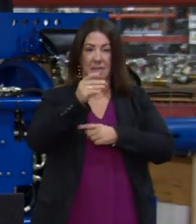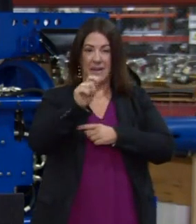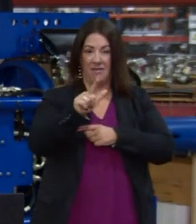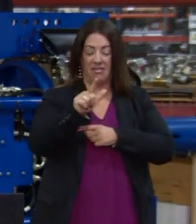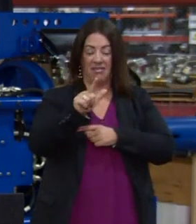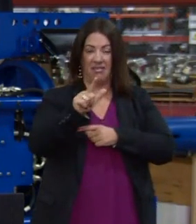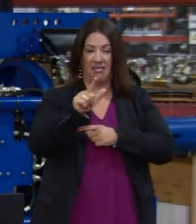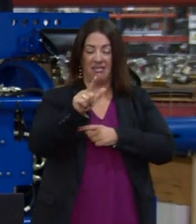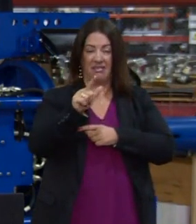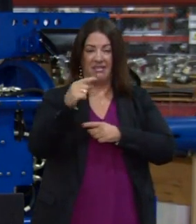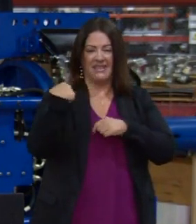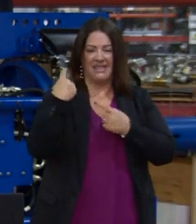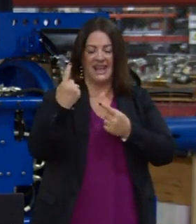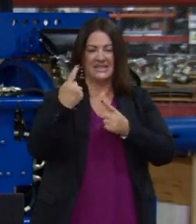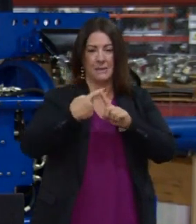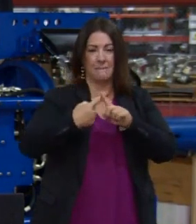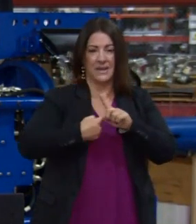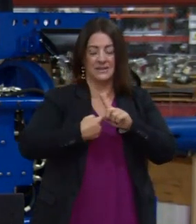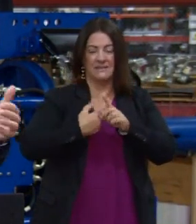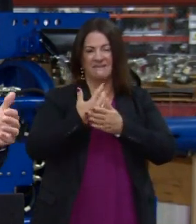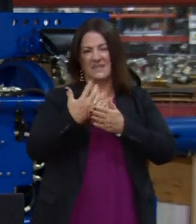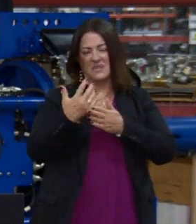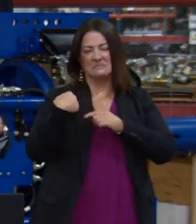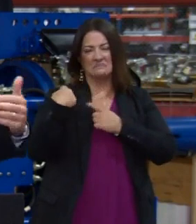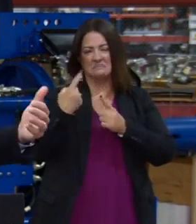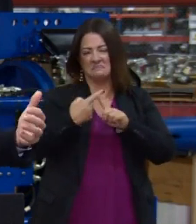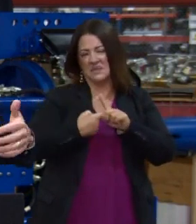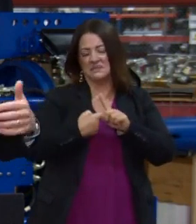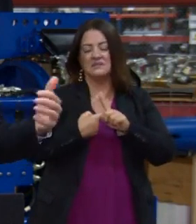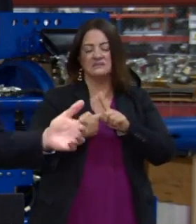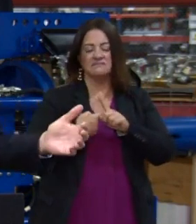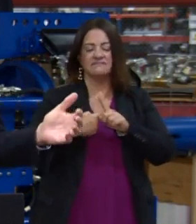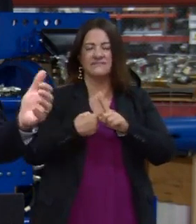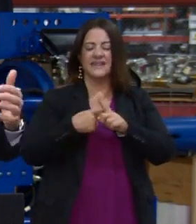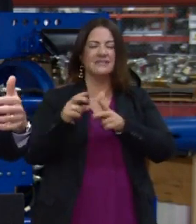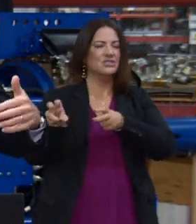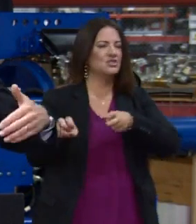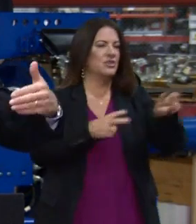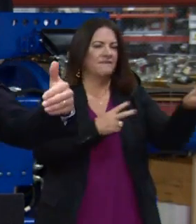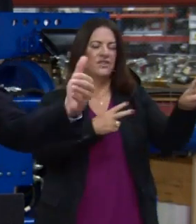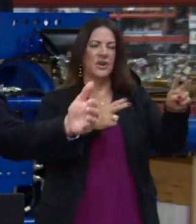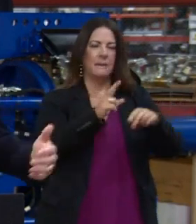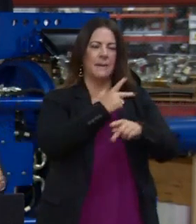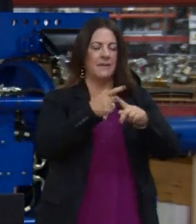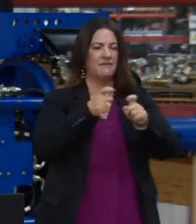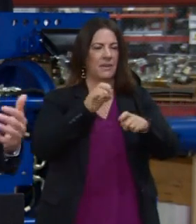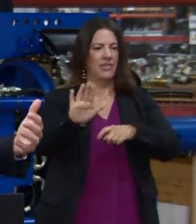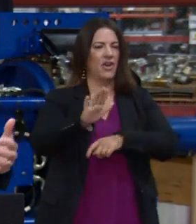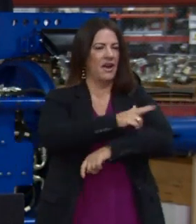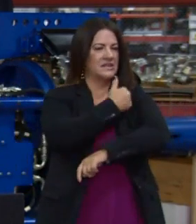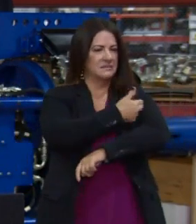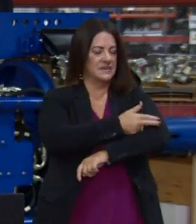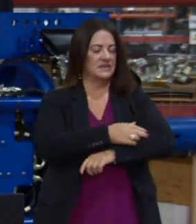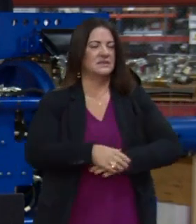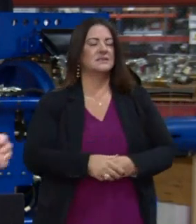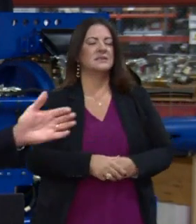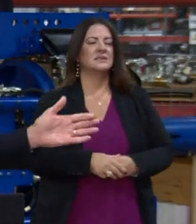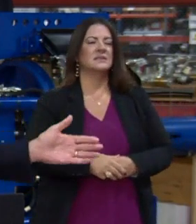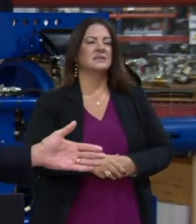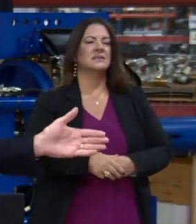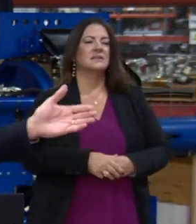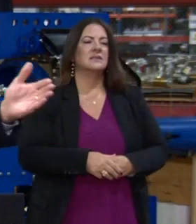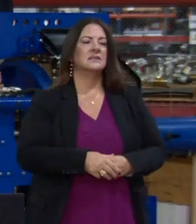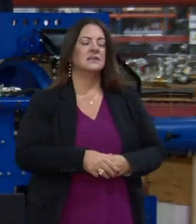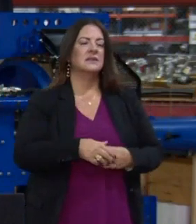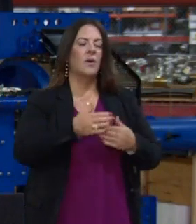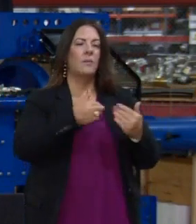over the last five weeks. We've averaged anywhere on a low of 15, but more, about 17 individuals